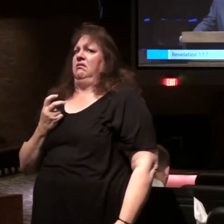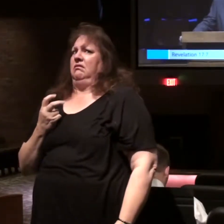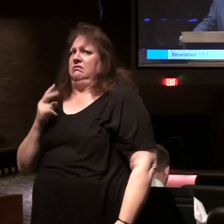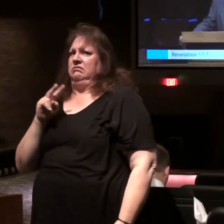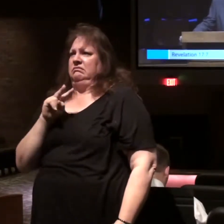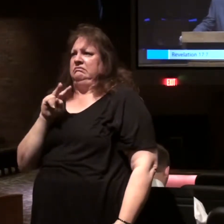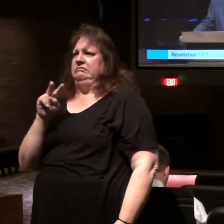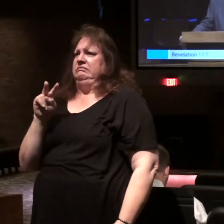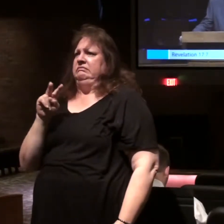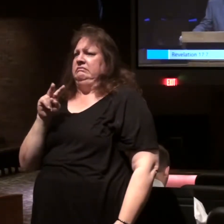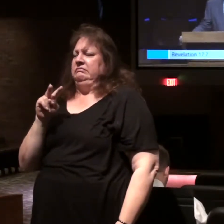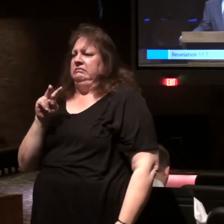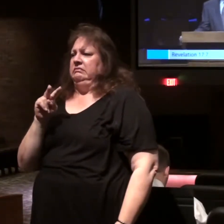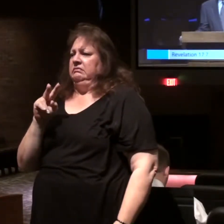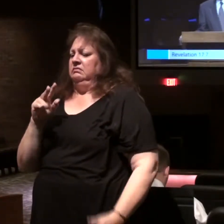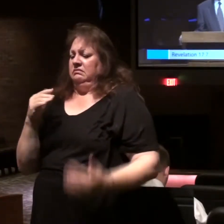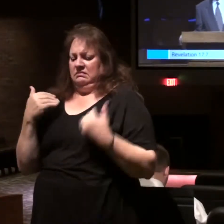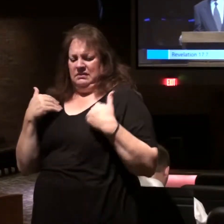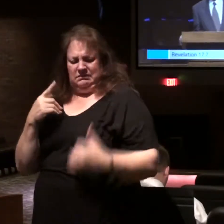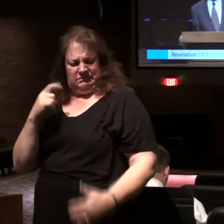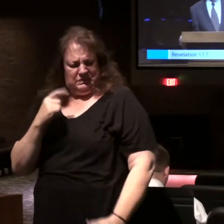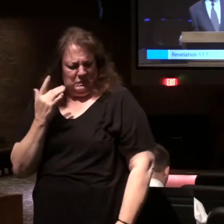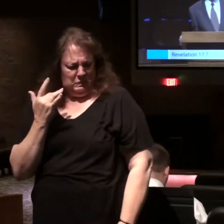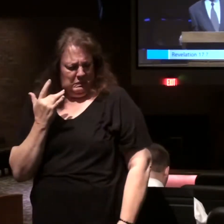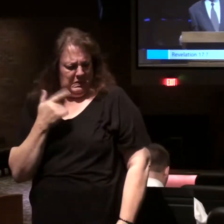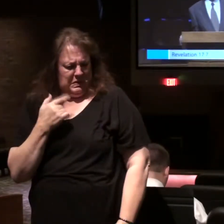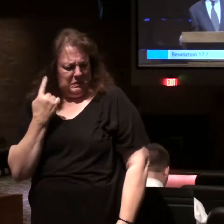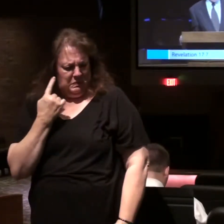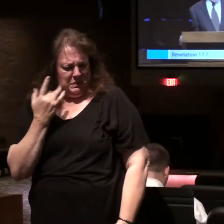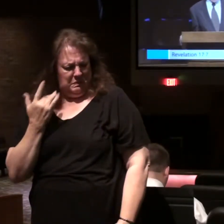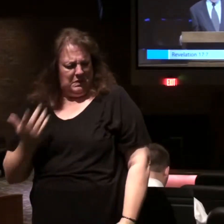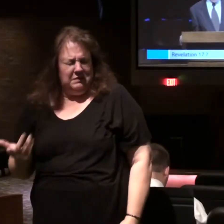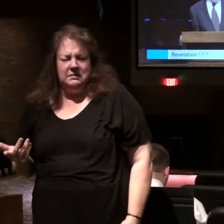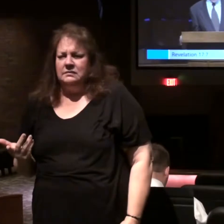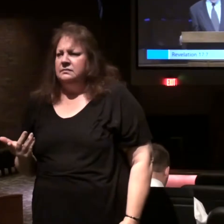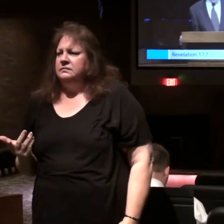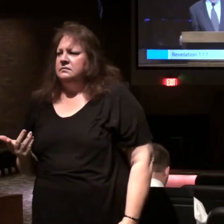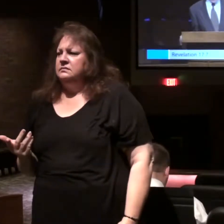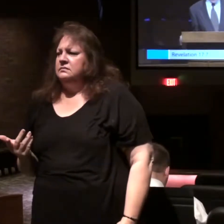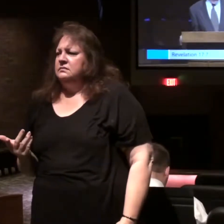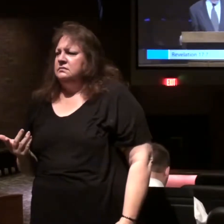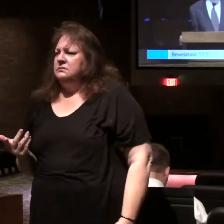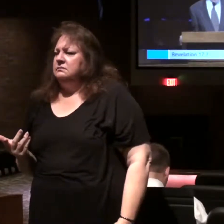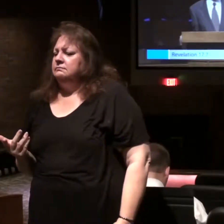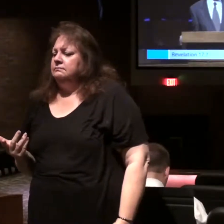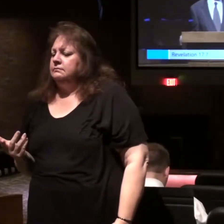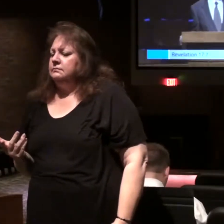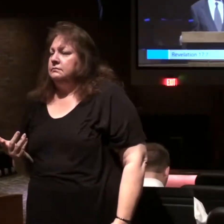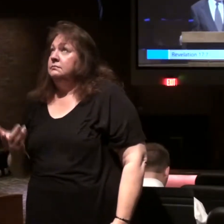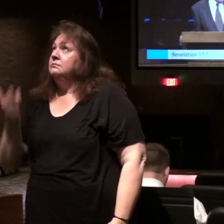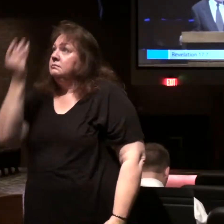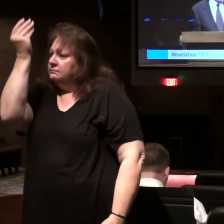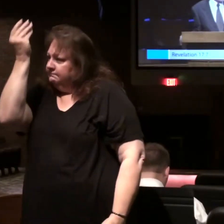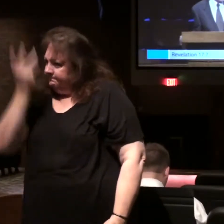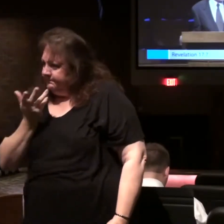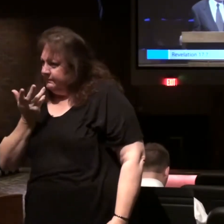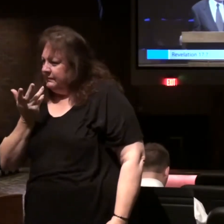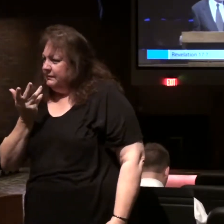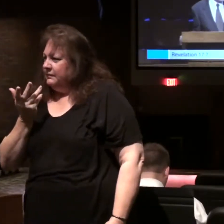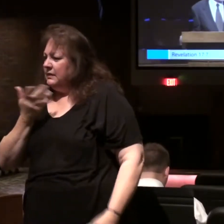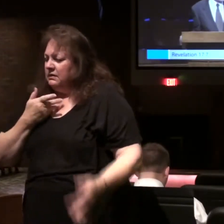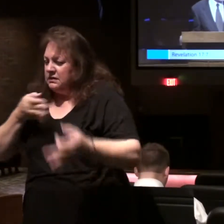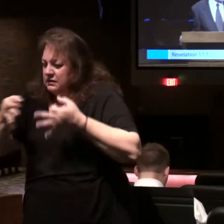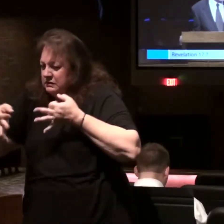And the angel says, why do you wonder at this? I will tell you the mystery.